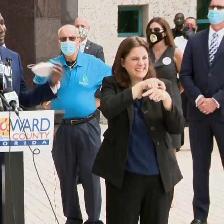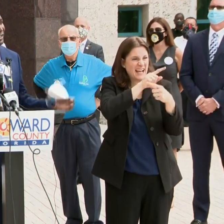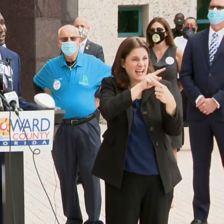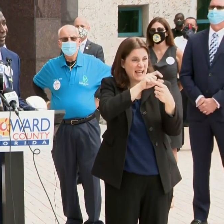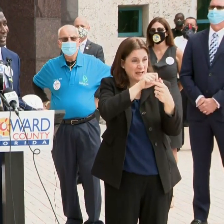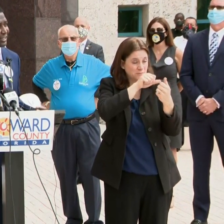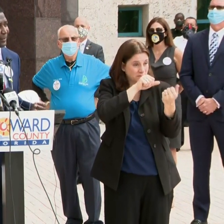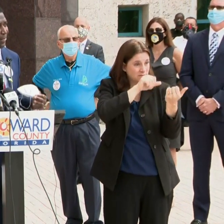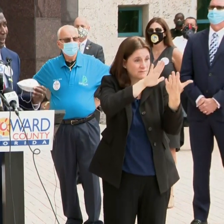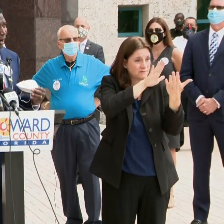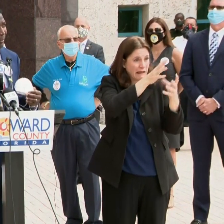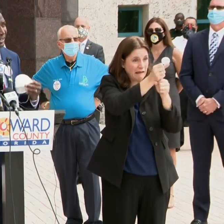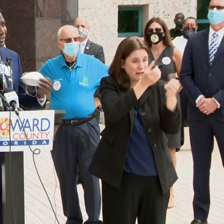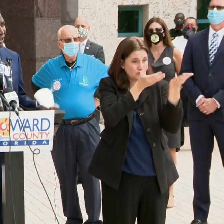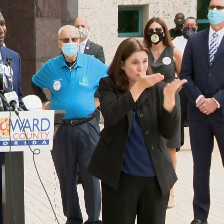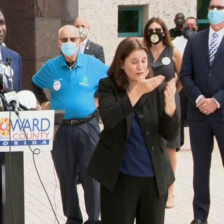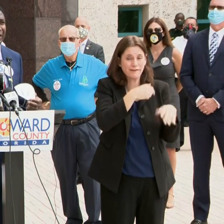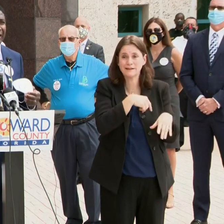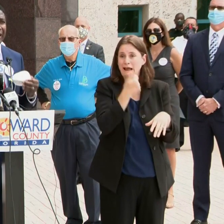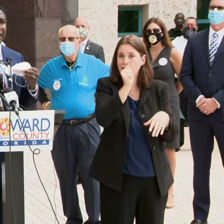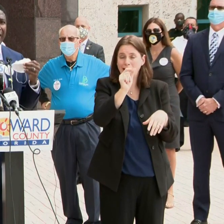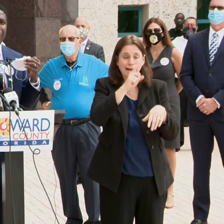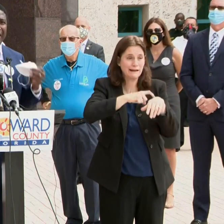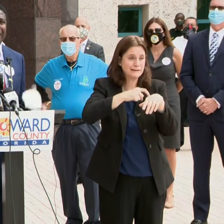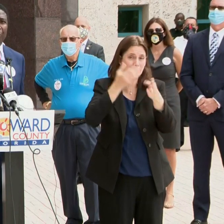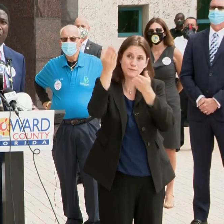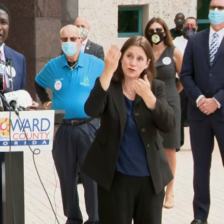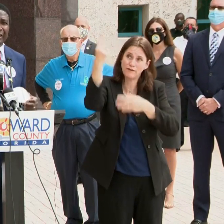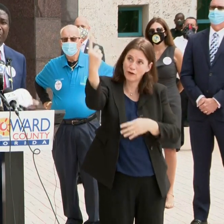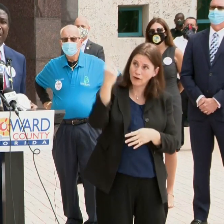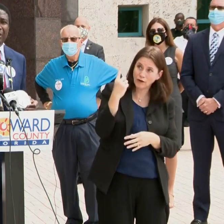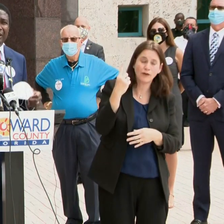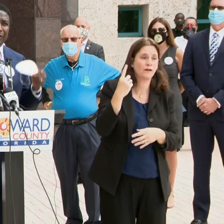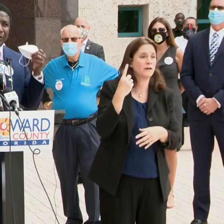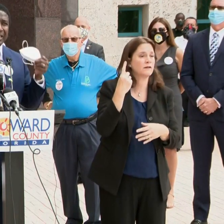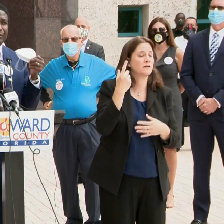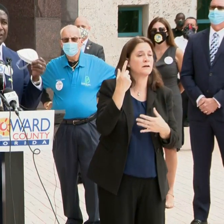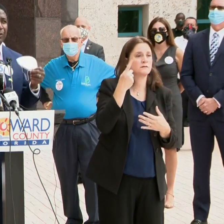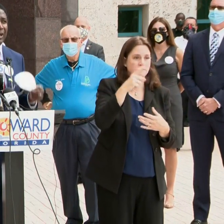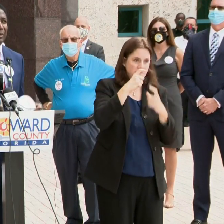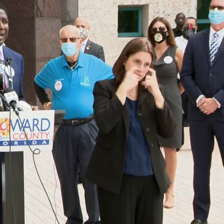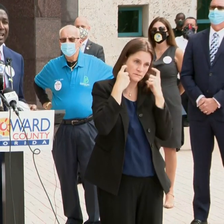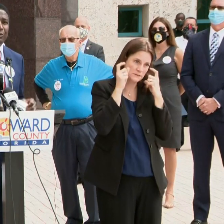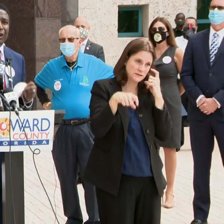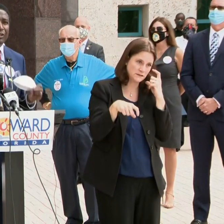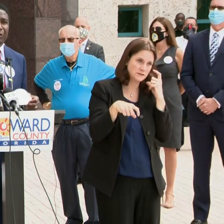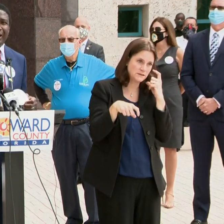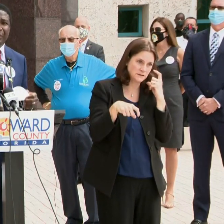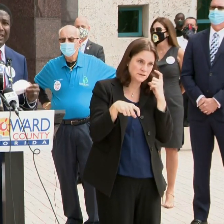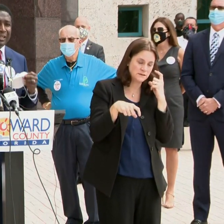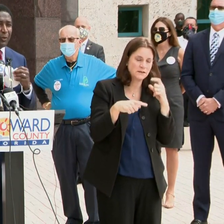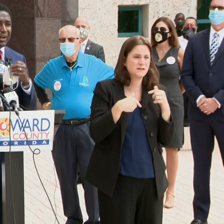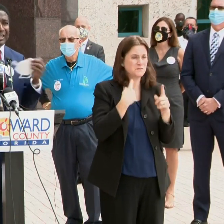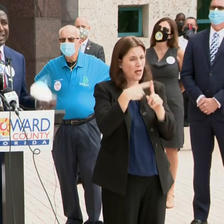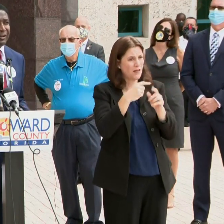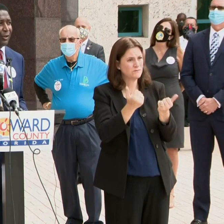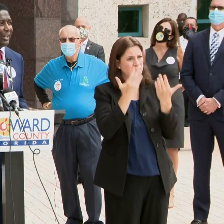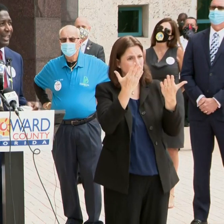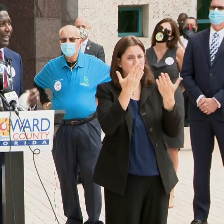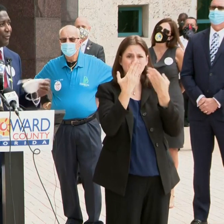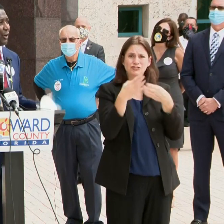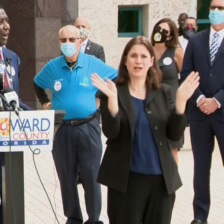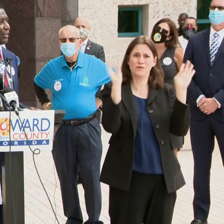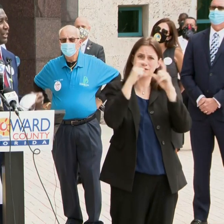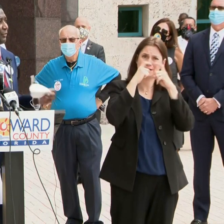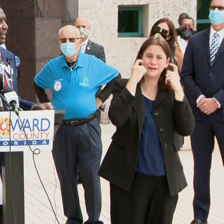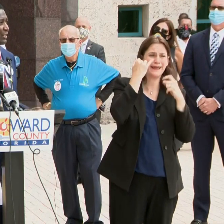receiving service, or being served by someone in the public, we need for you to wear your mask. We also recommend that you wear it in general,